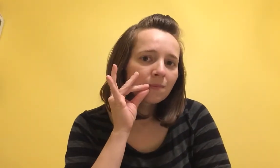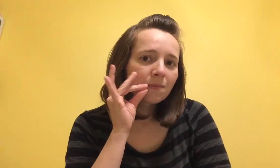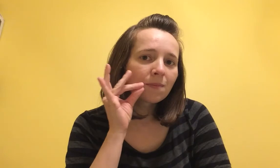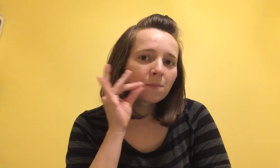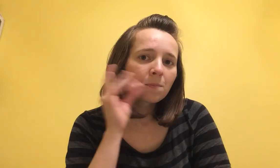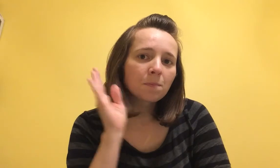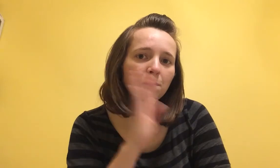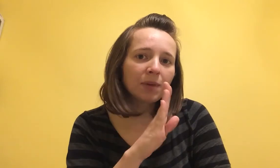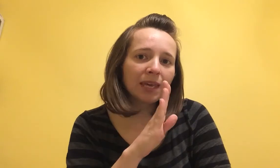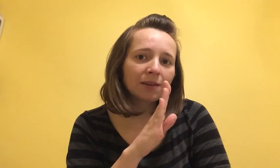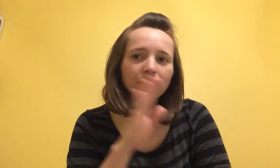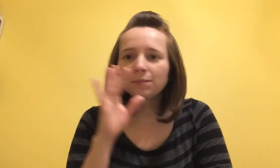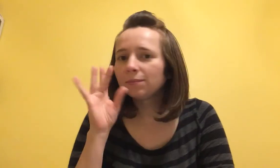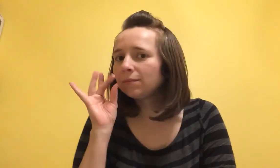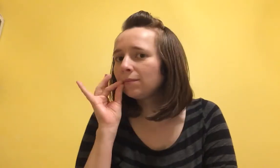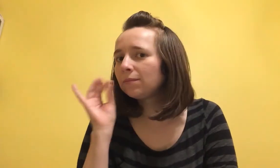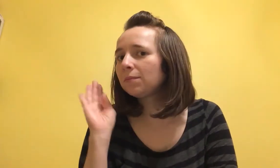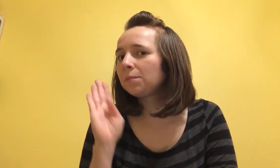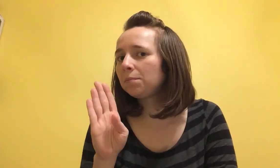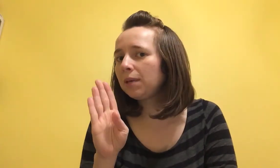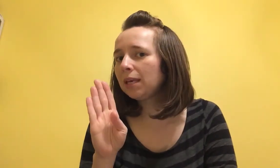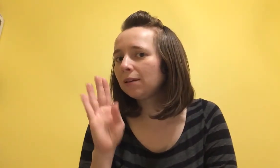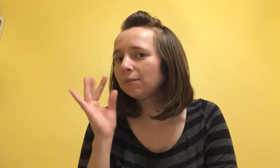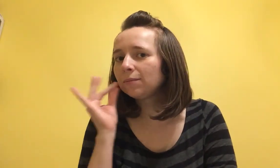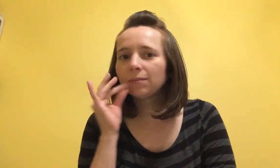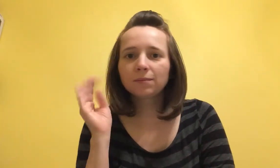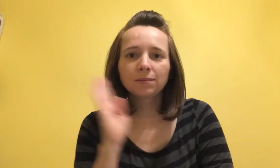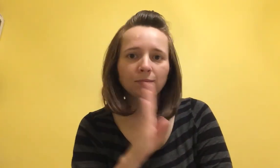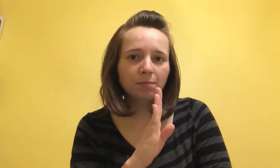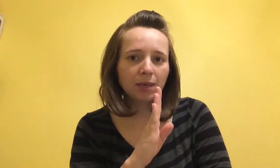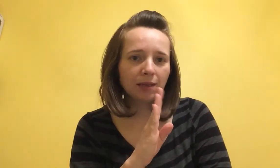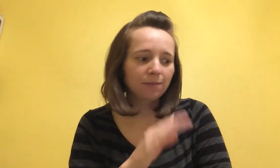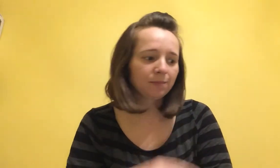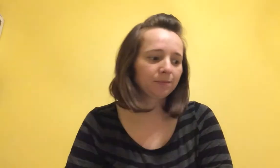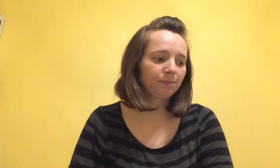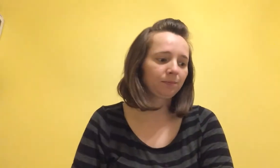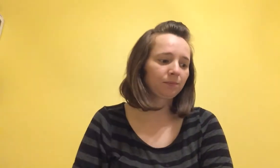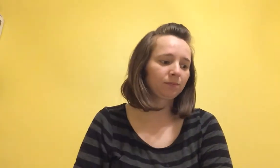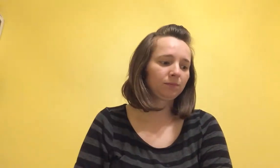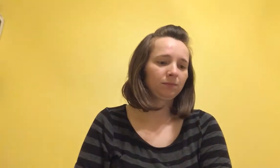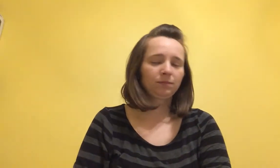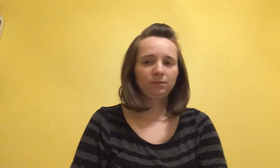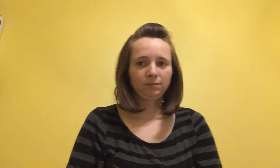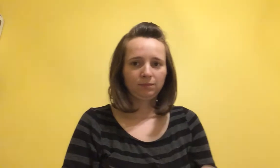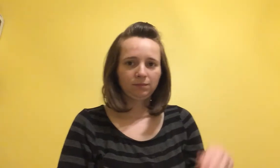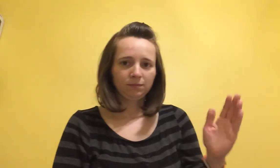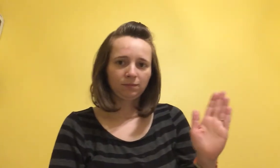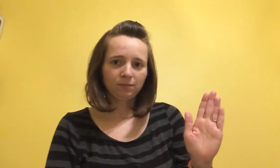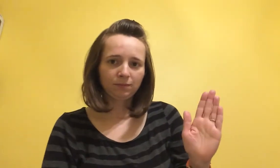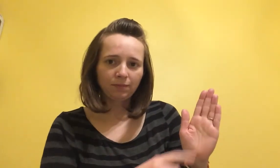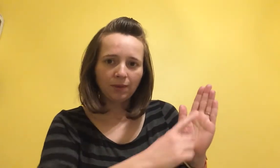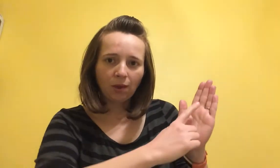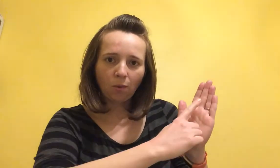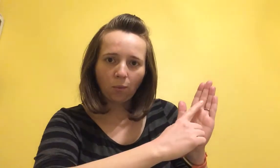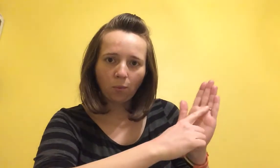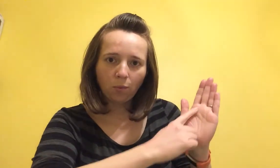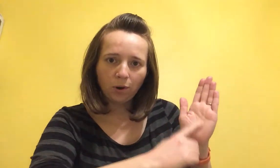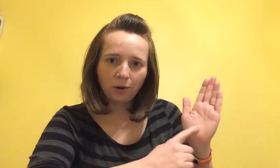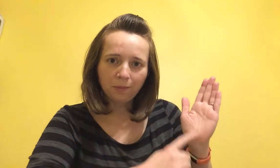bee bee bee worm